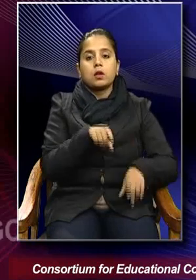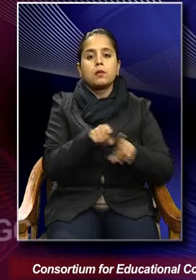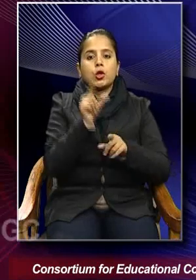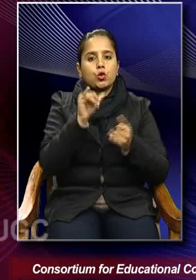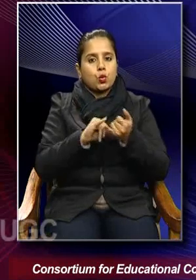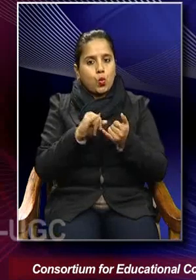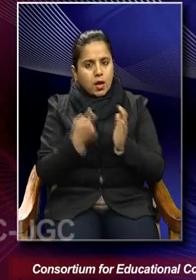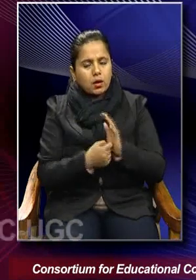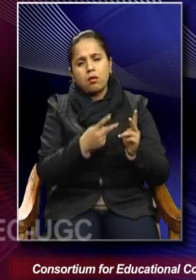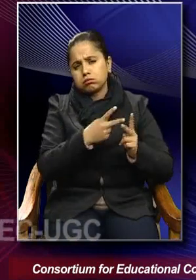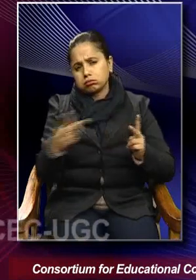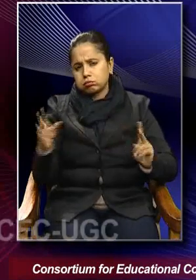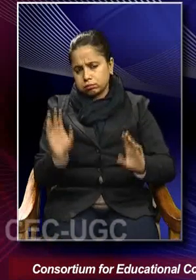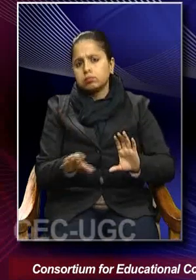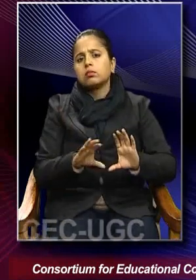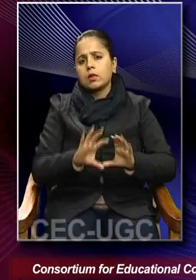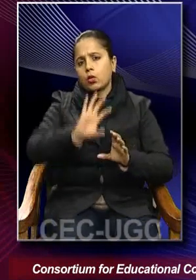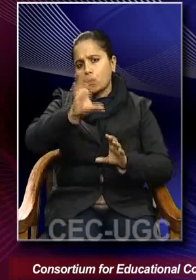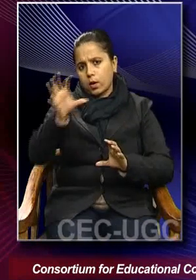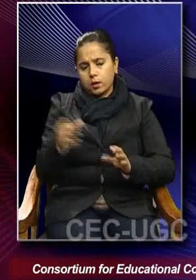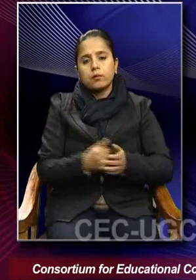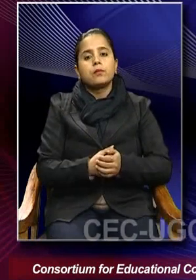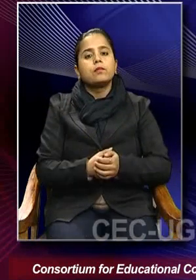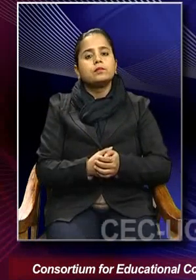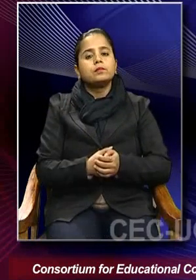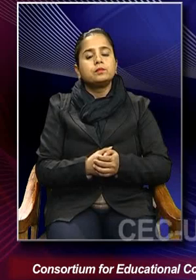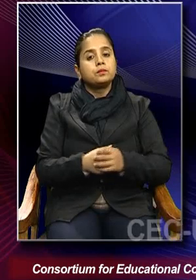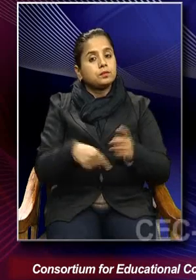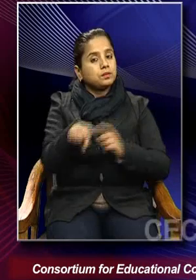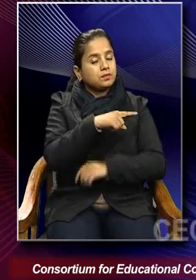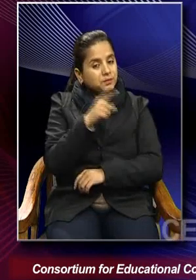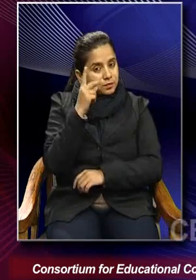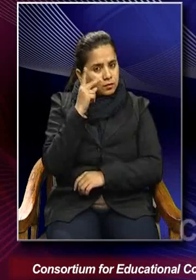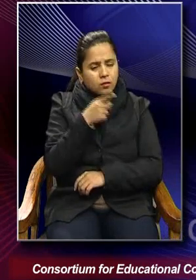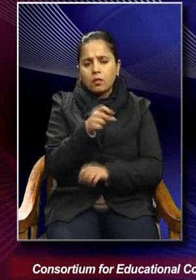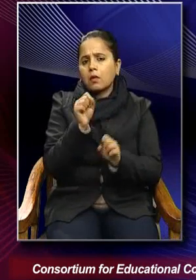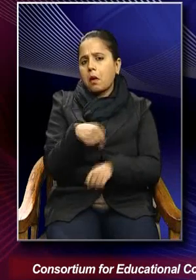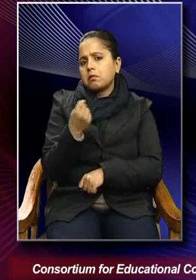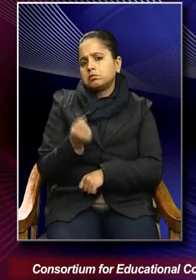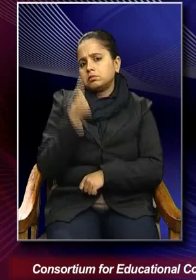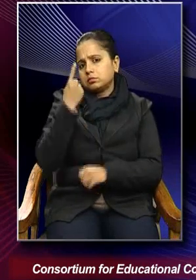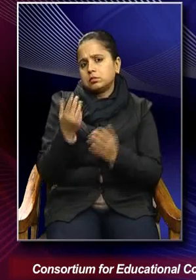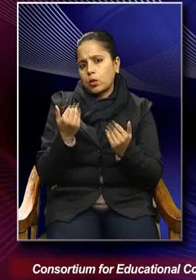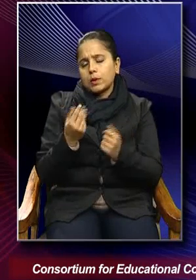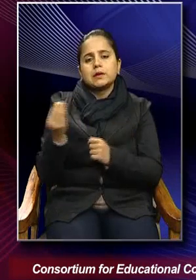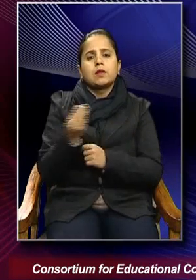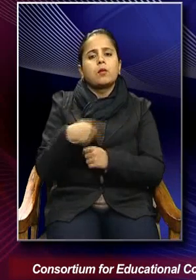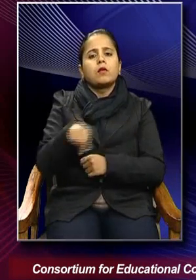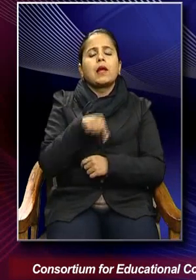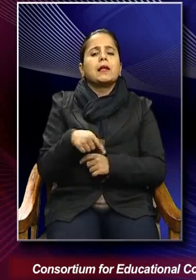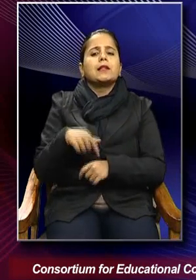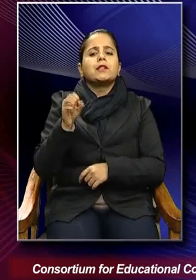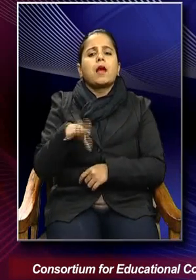and so forth. So, uh, this, uh, uh, can be understood as some kind of a temporary